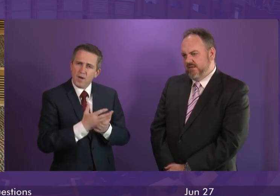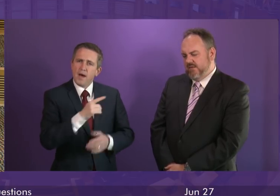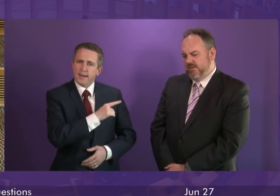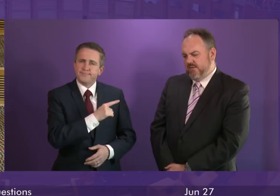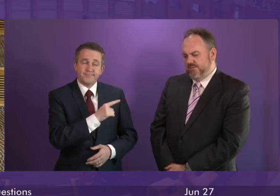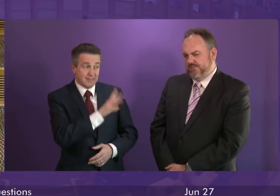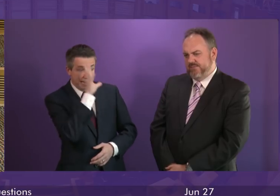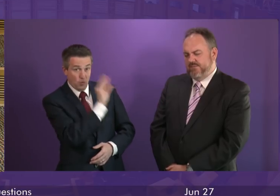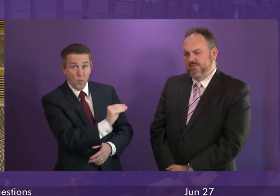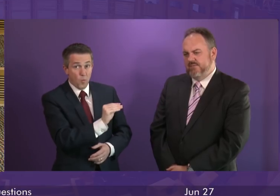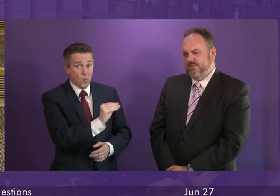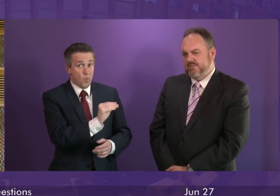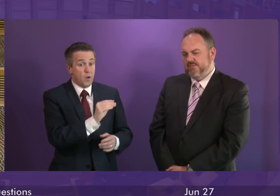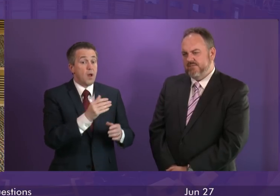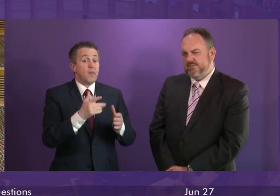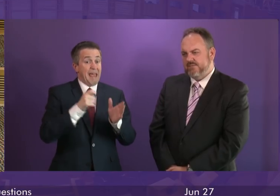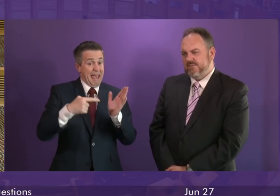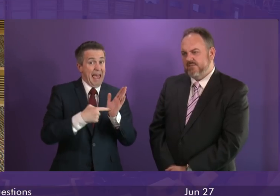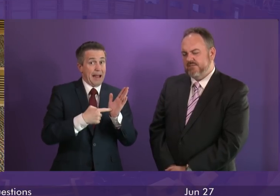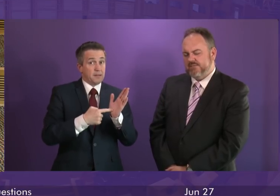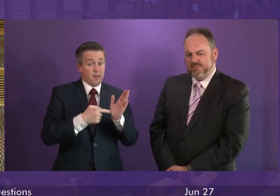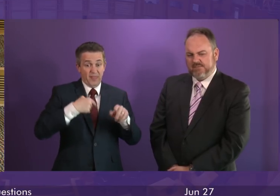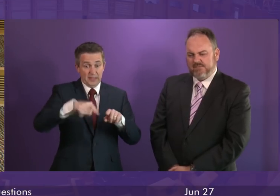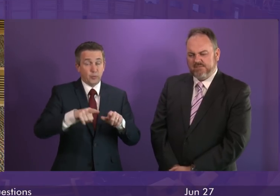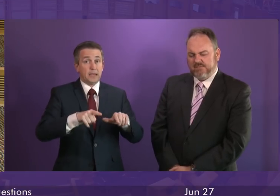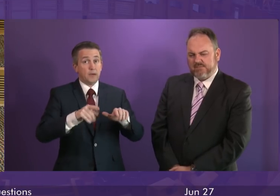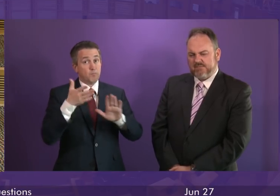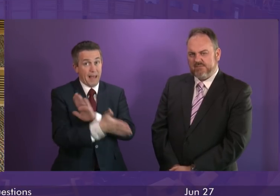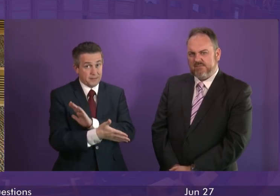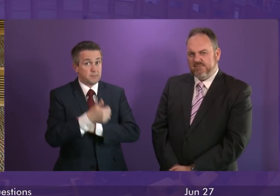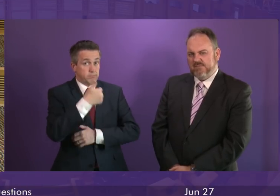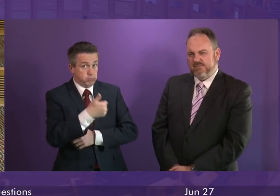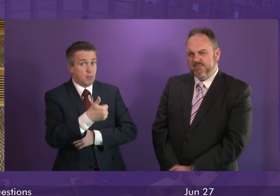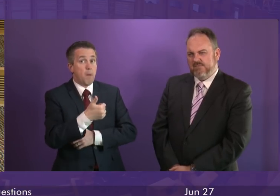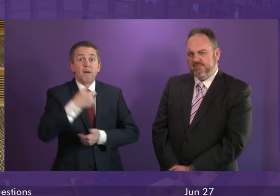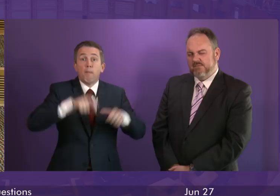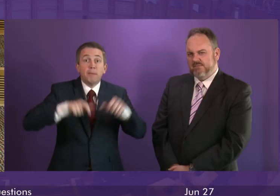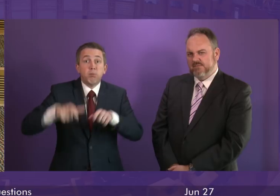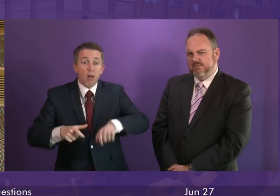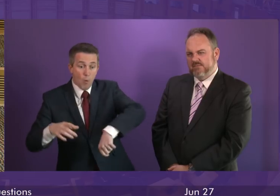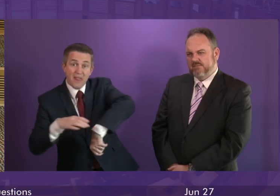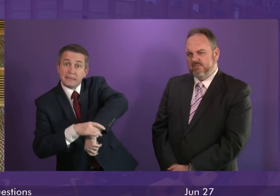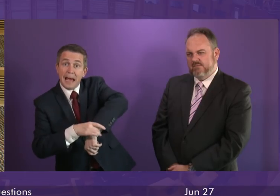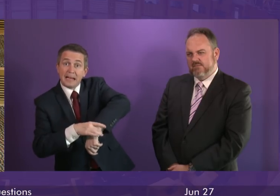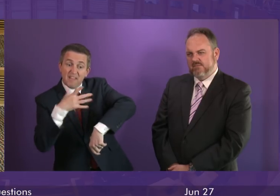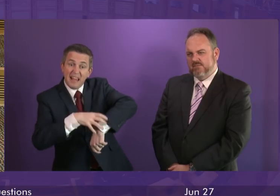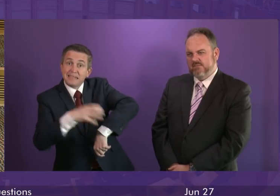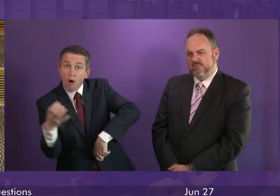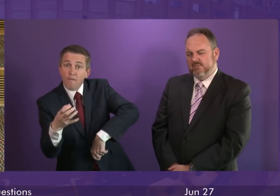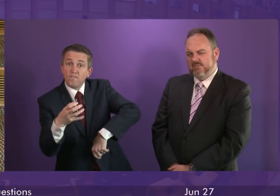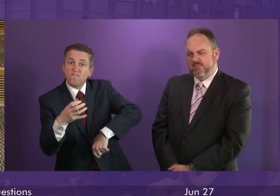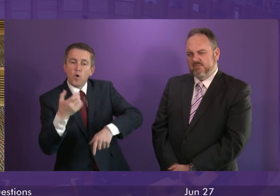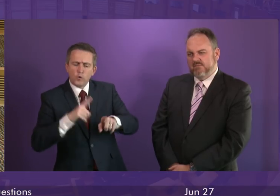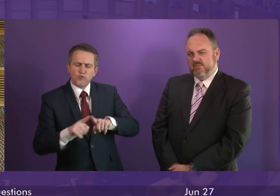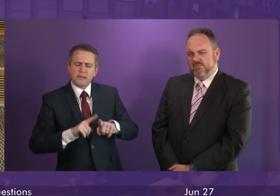that there is already, even before the Act was passed this week, consequences for people who tamper with electronic tags. If a